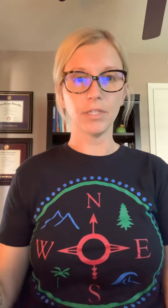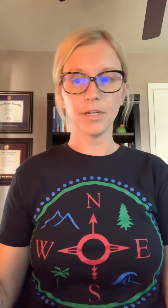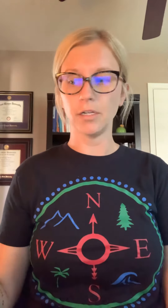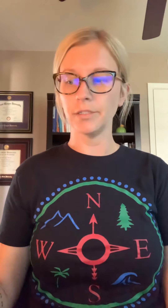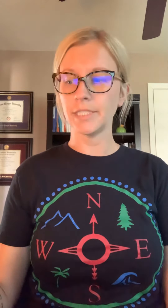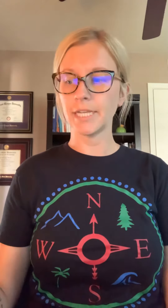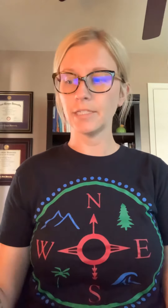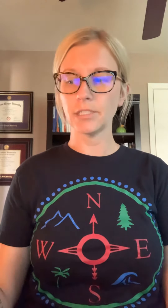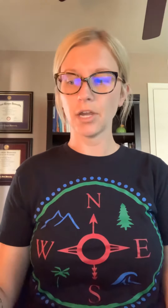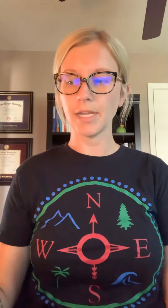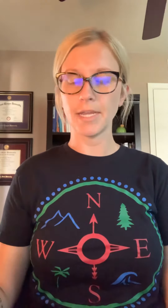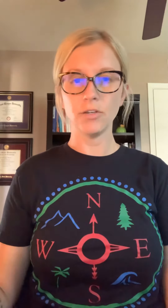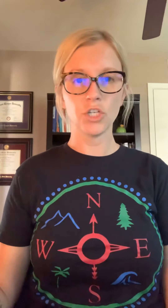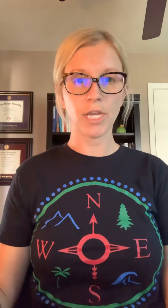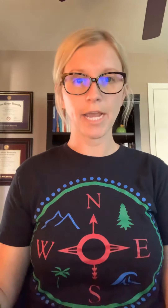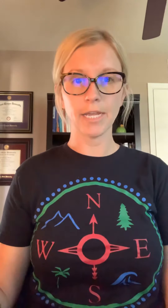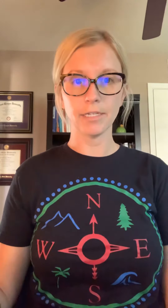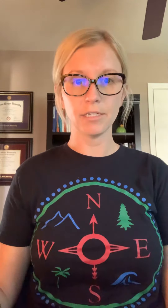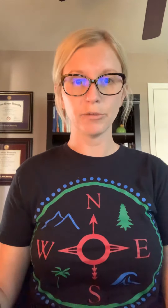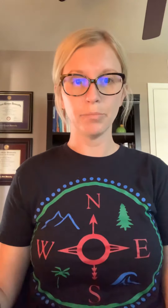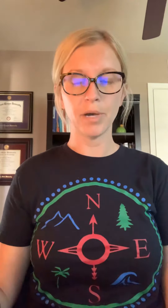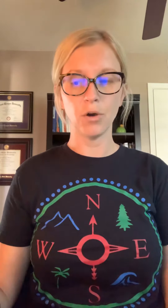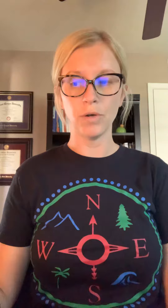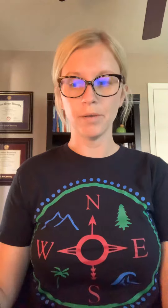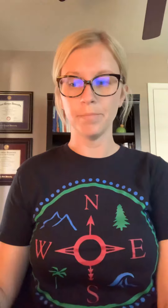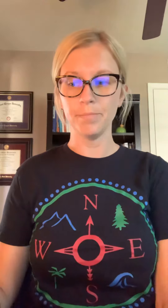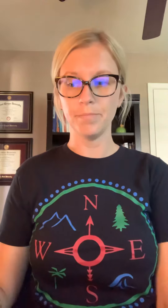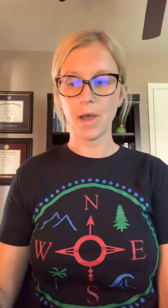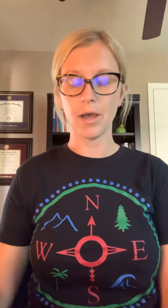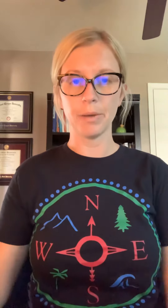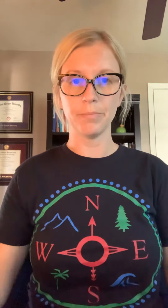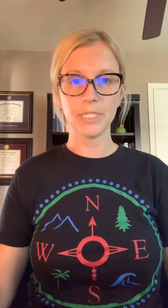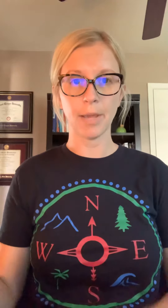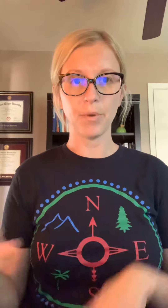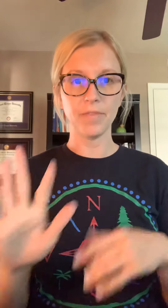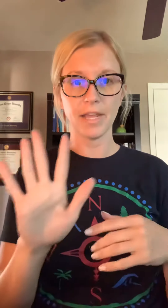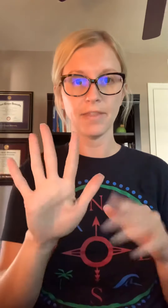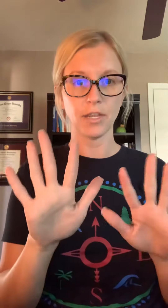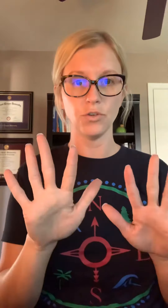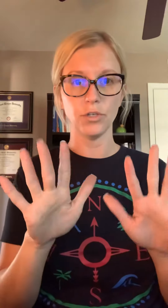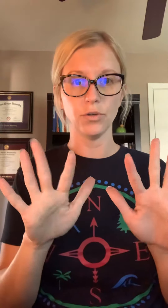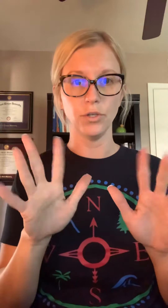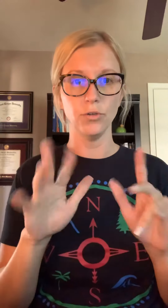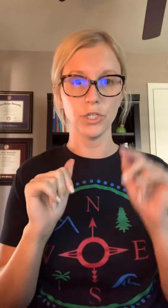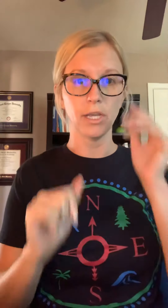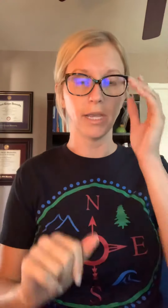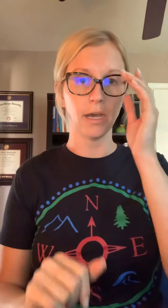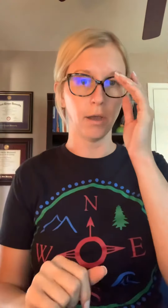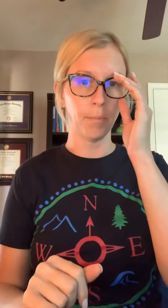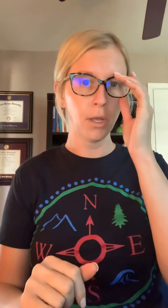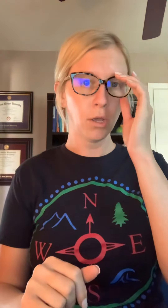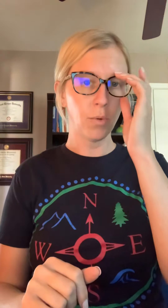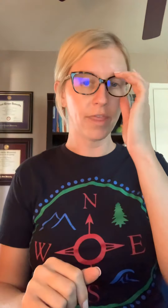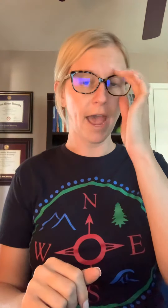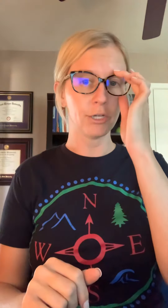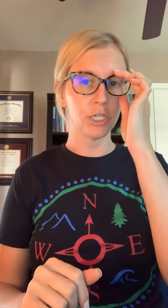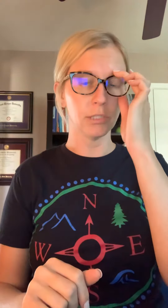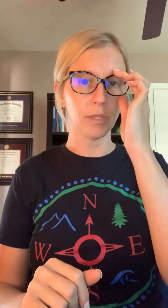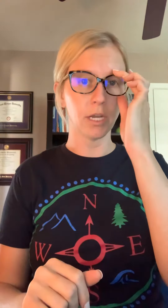little sing-songy chant poem type of thing that you do usually with actions with your